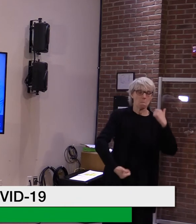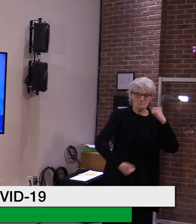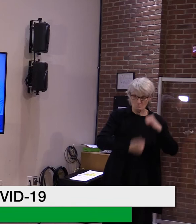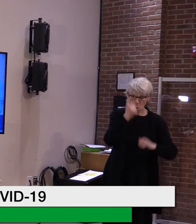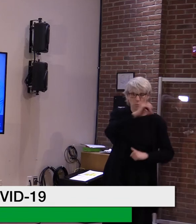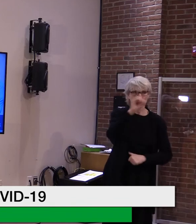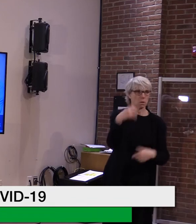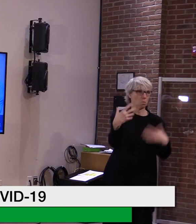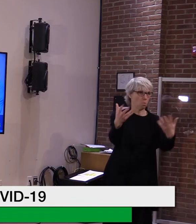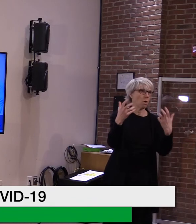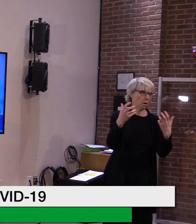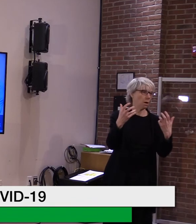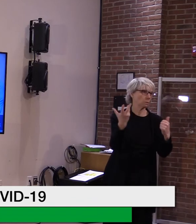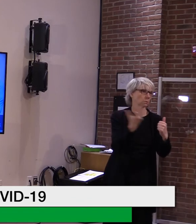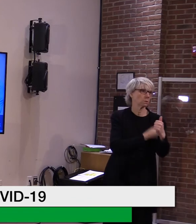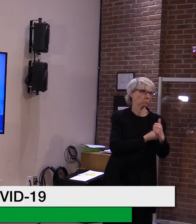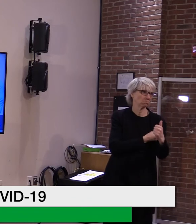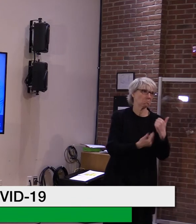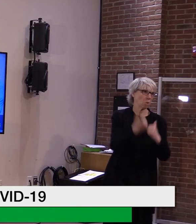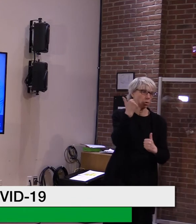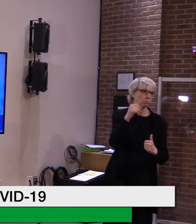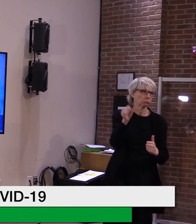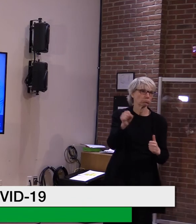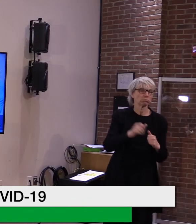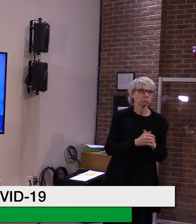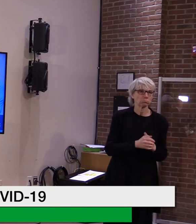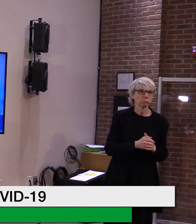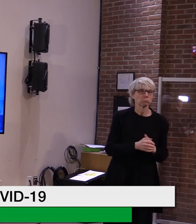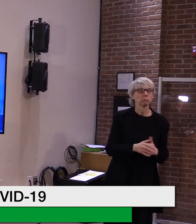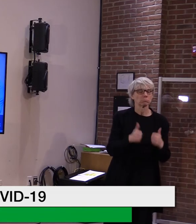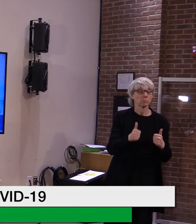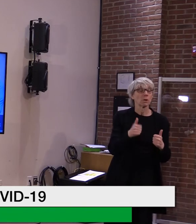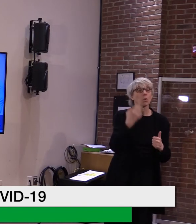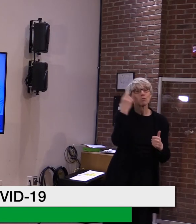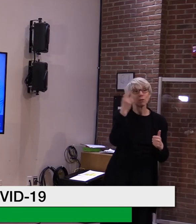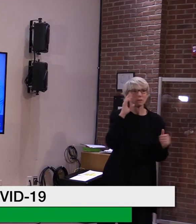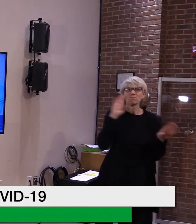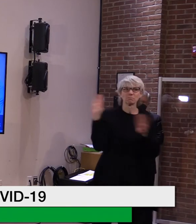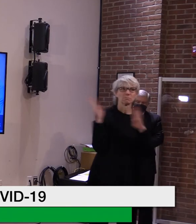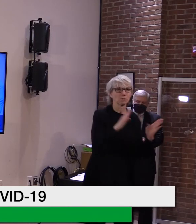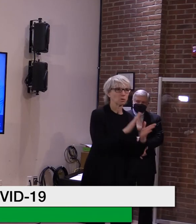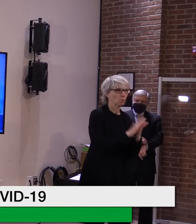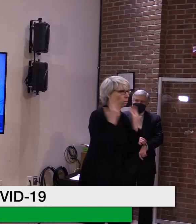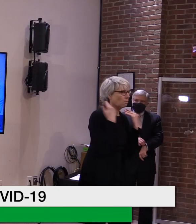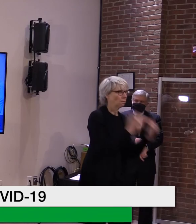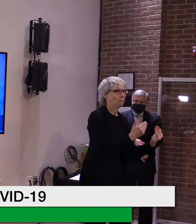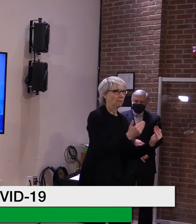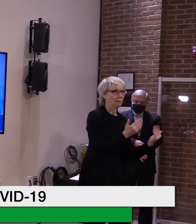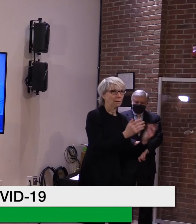are willing to receive the, uh, the vaccine, which is one reason why we decided to move forward.